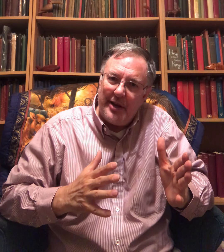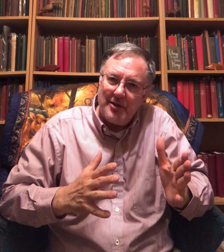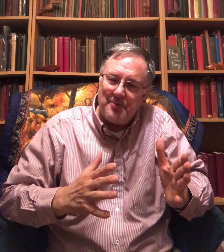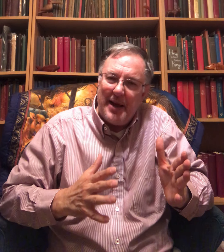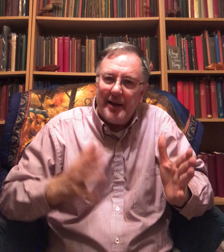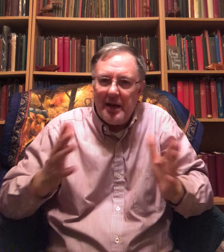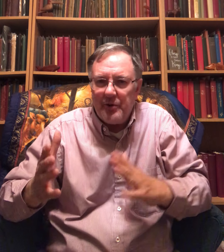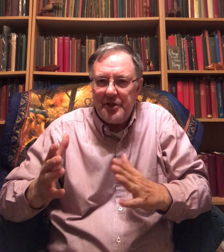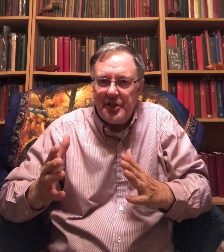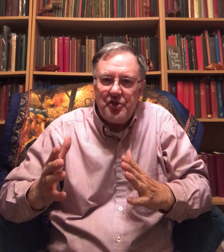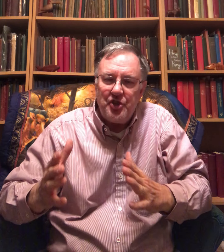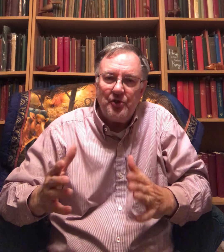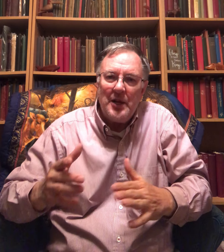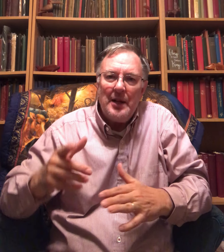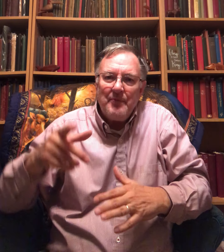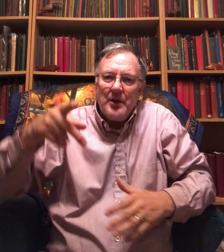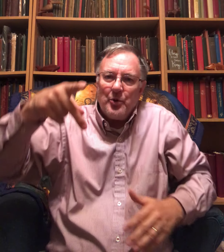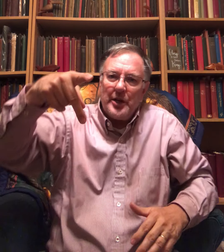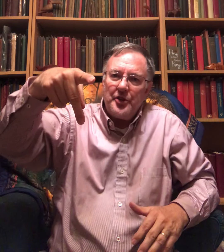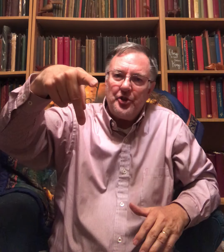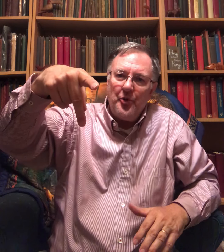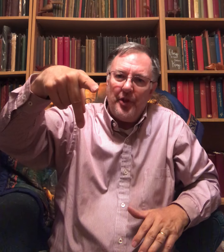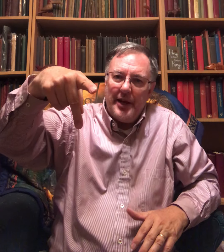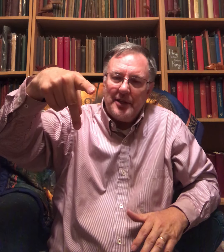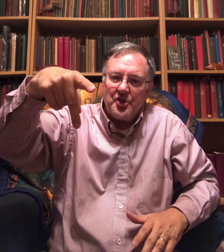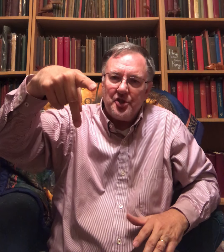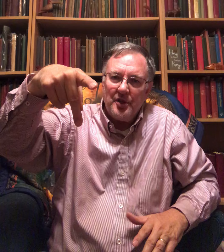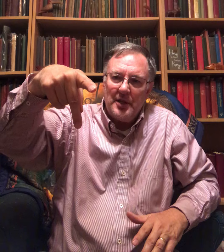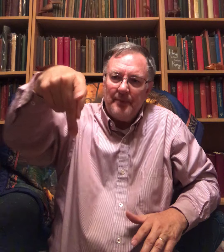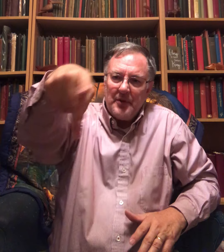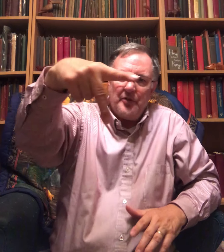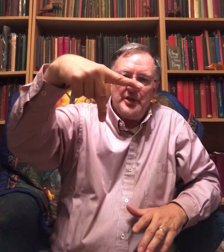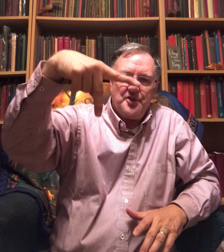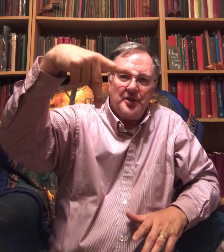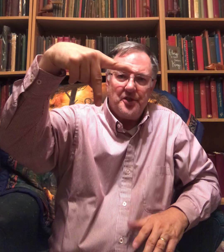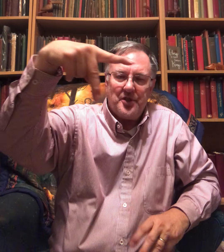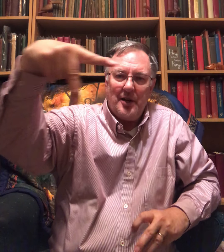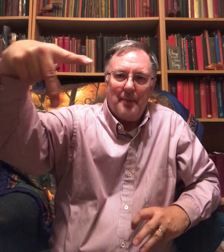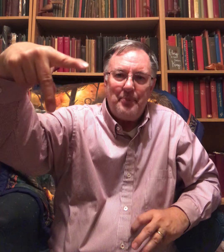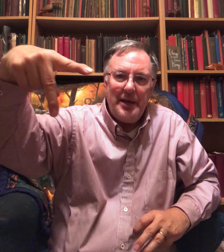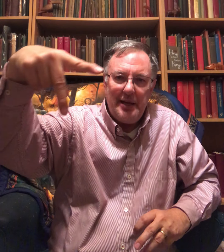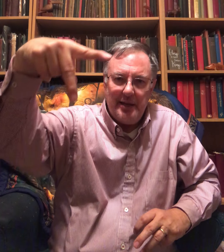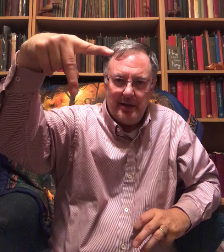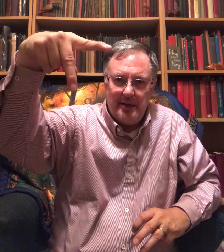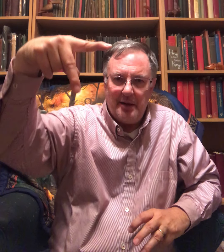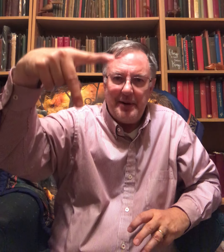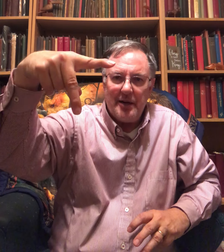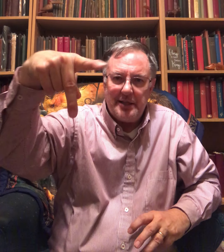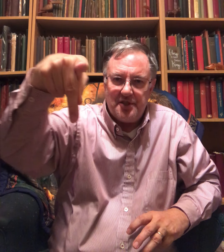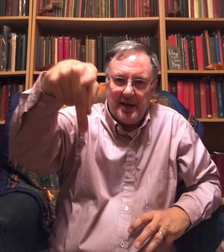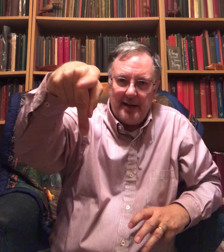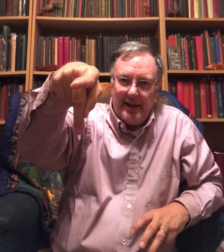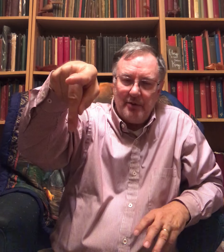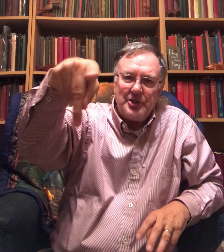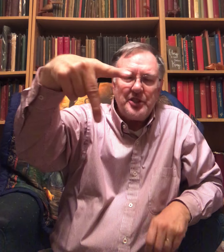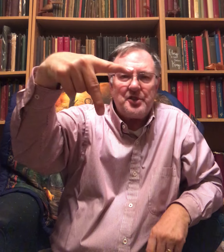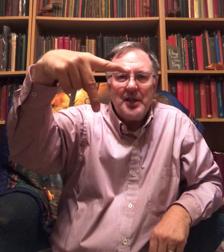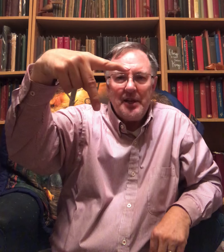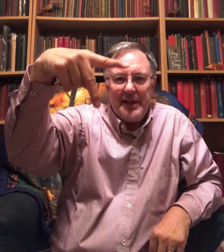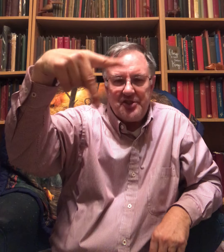charismatic, I want to teach you. We're going to do this. This is a P in American Sign Language. It's that